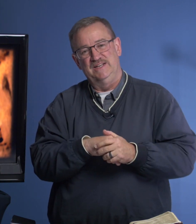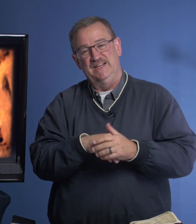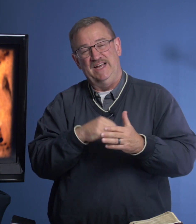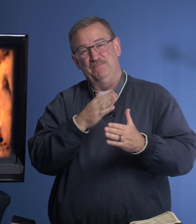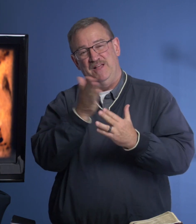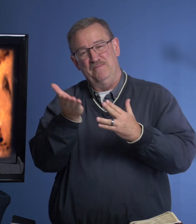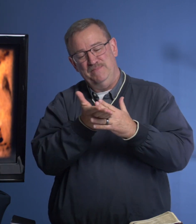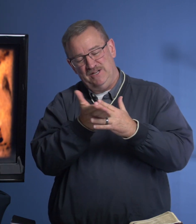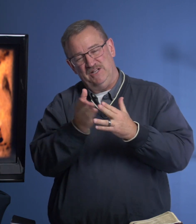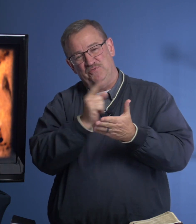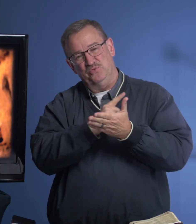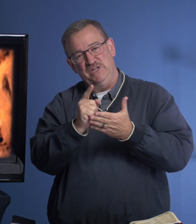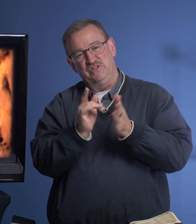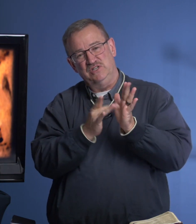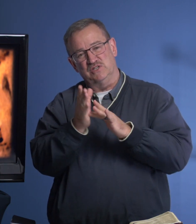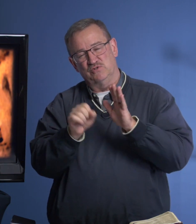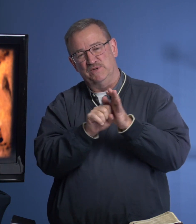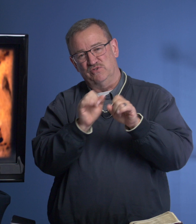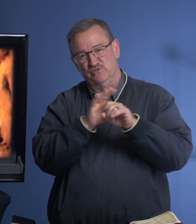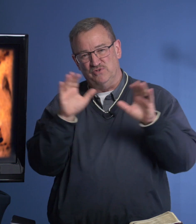And by the middle of the week, Jesus was being crucified.